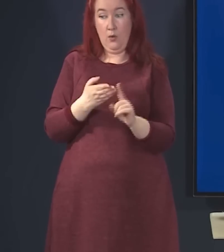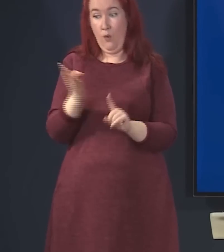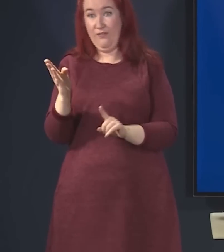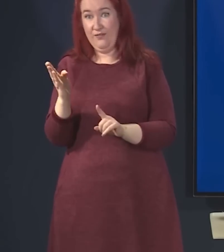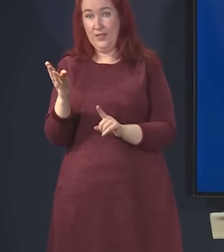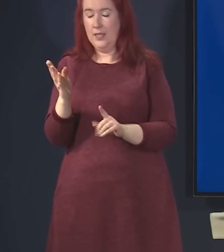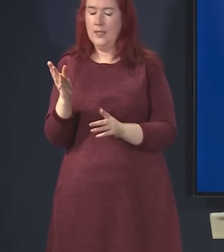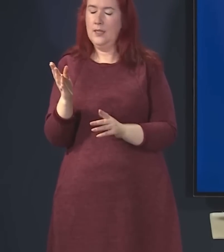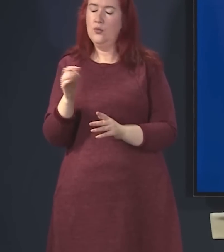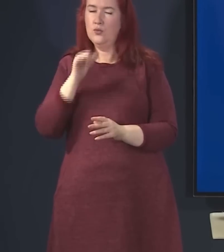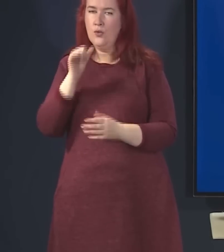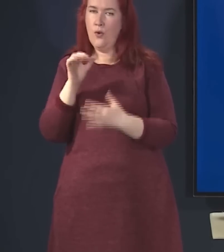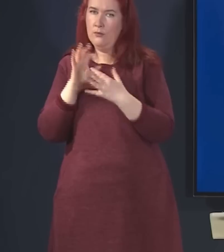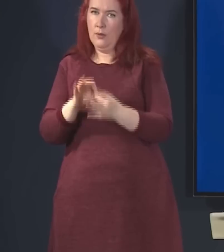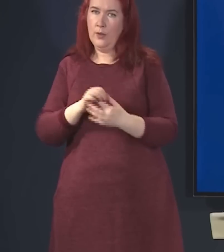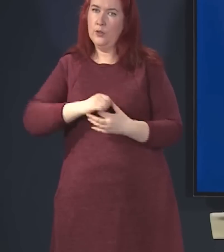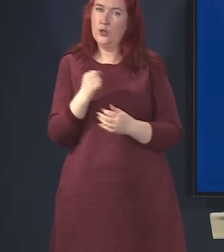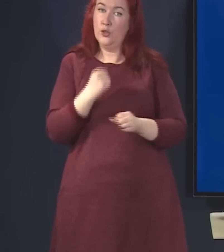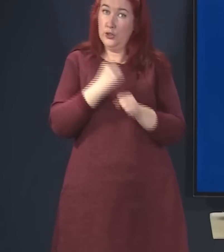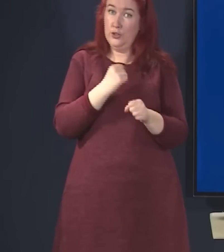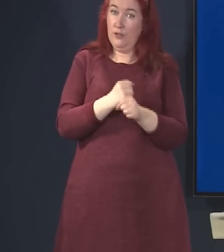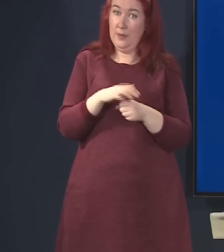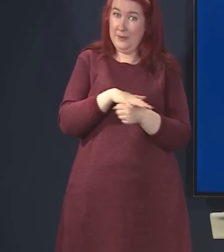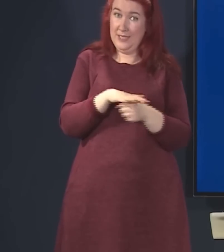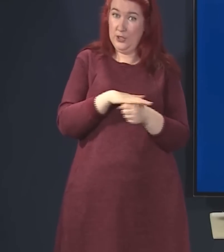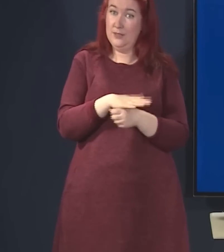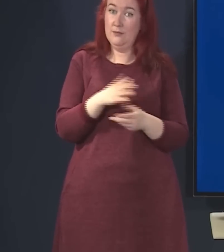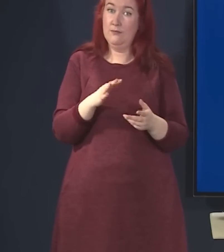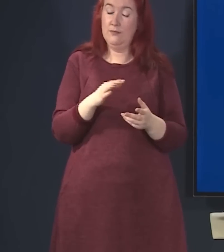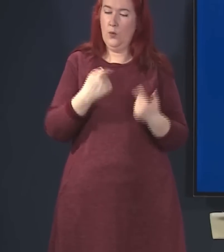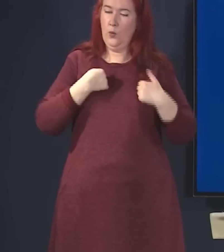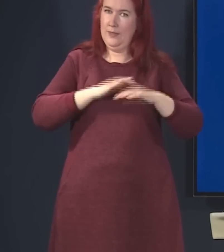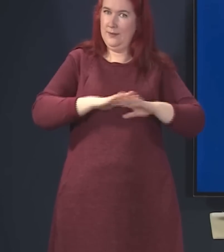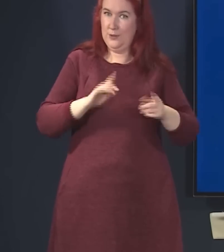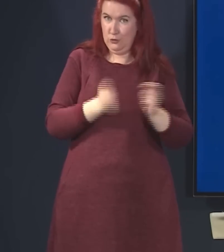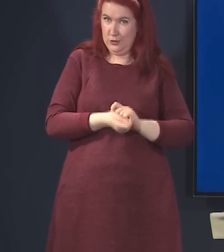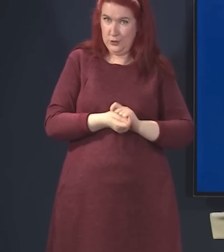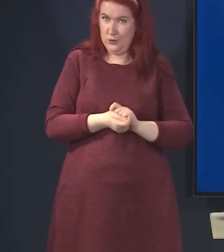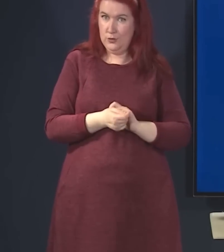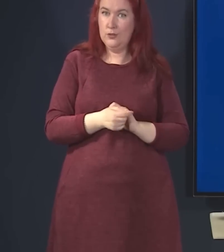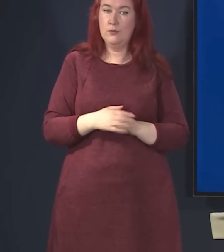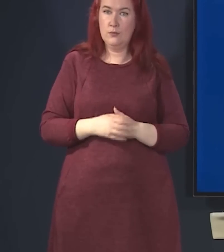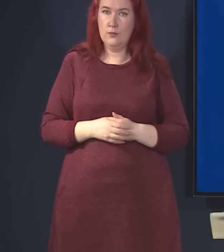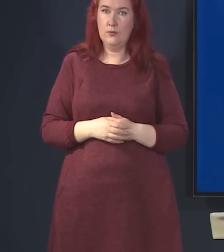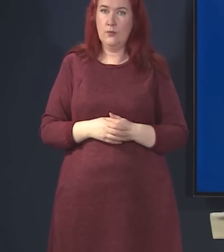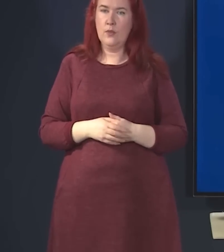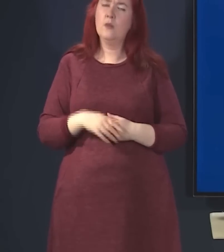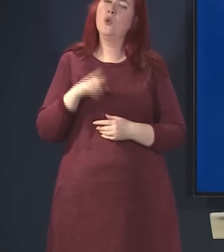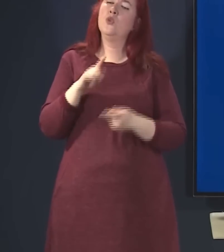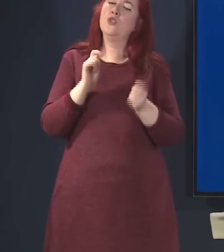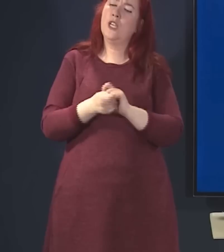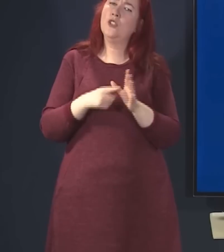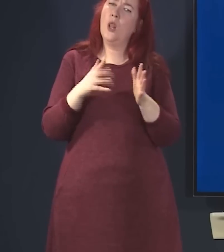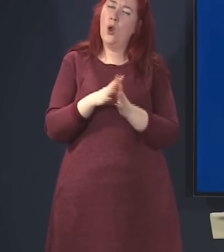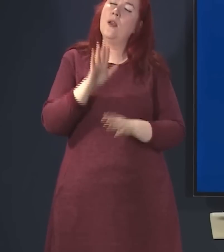as a result of the Scottish Government's position. If we cast our minds back to 20... Well,